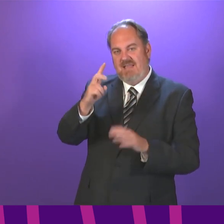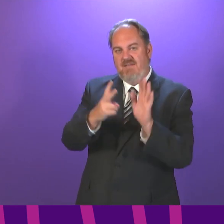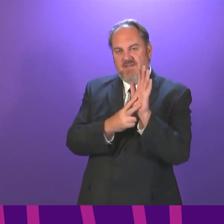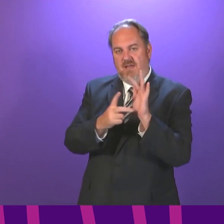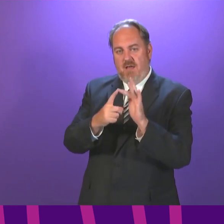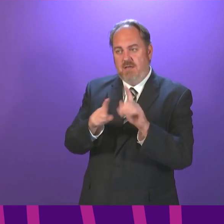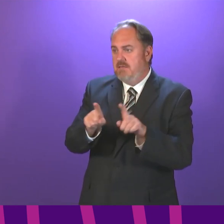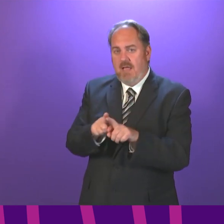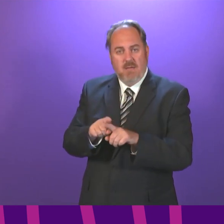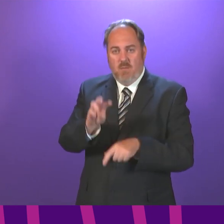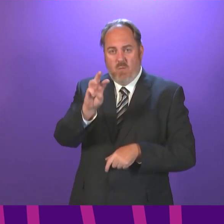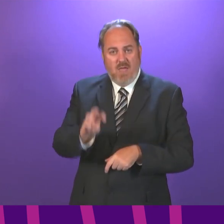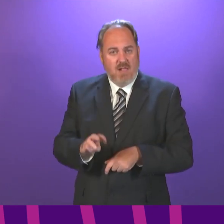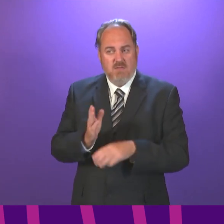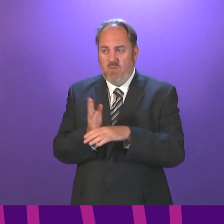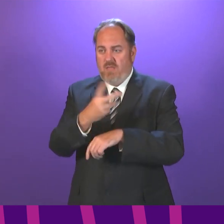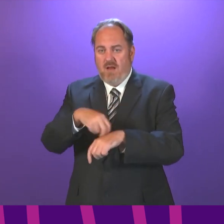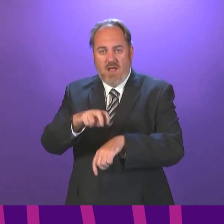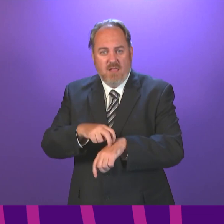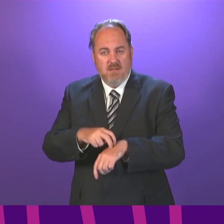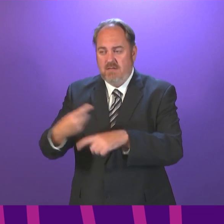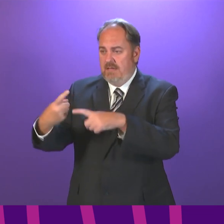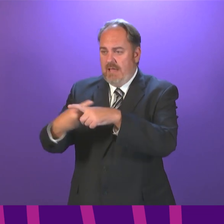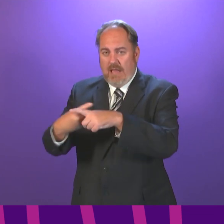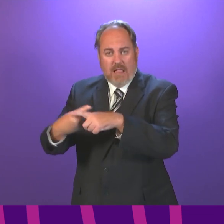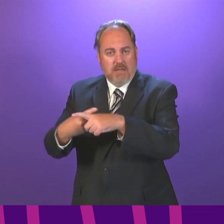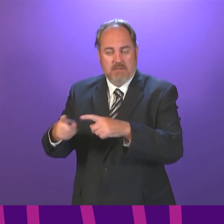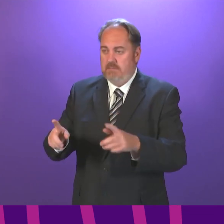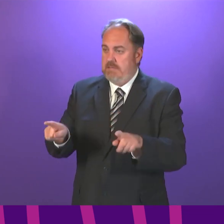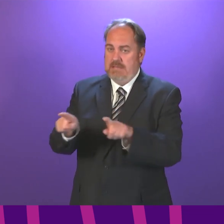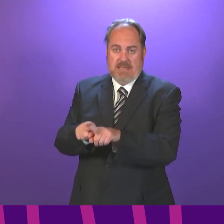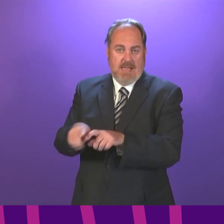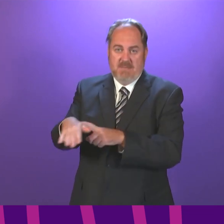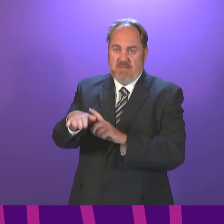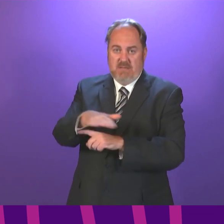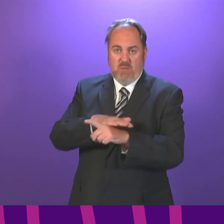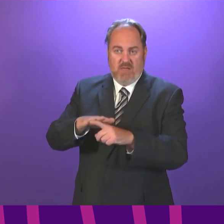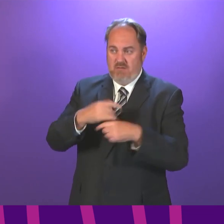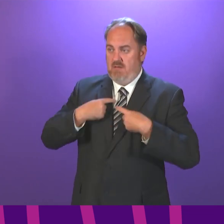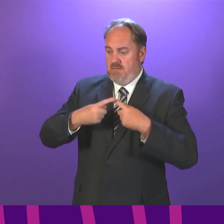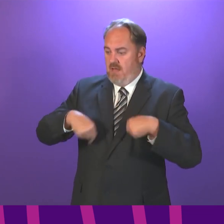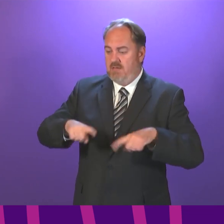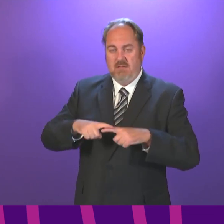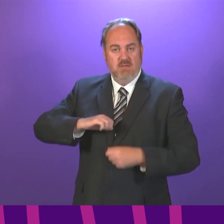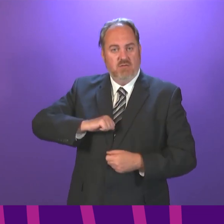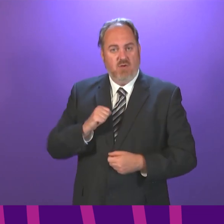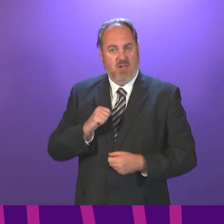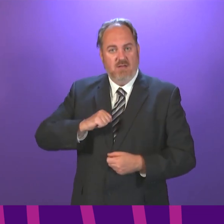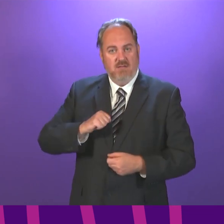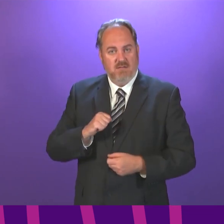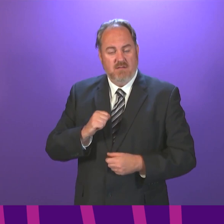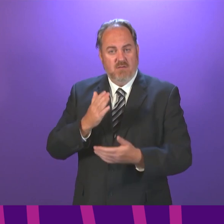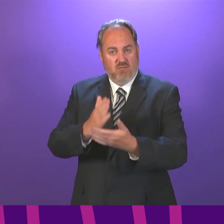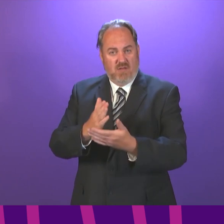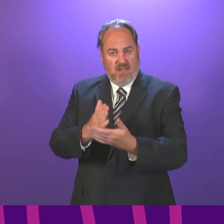the Welsh Government, and the Northern Irish Government are in the same position. I indicated from the platform behind me last week in a press